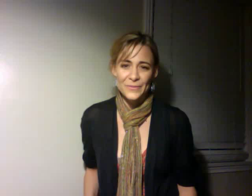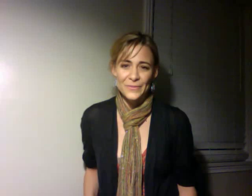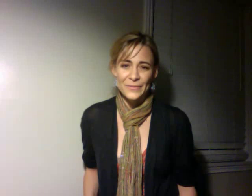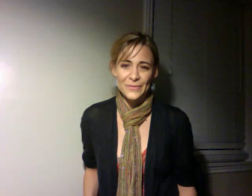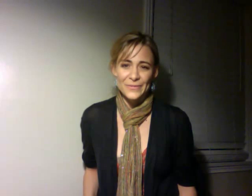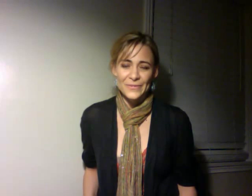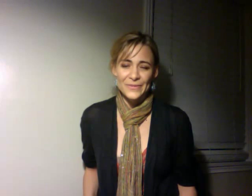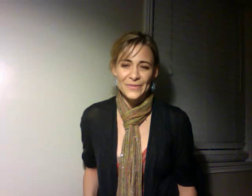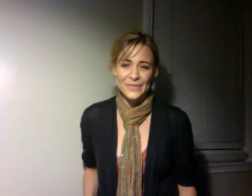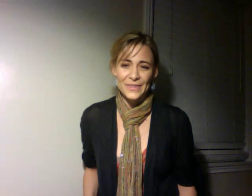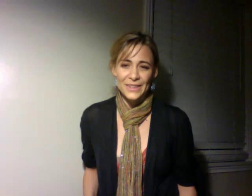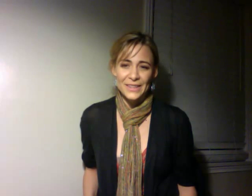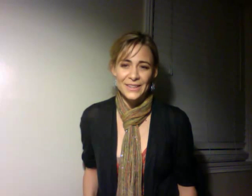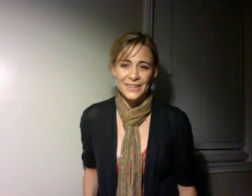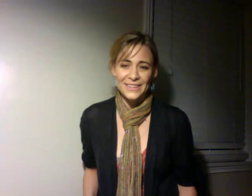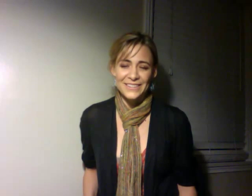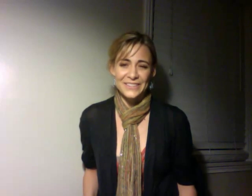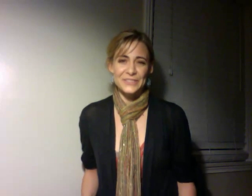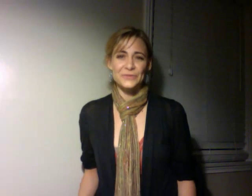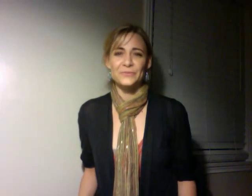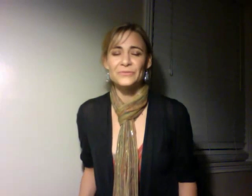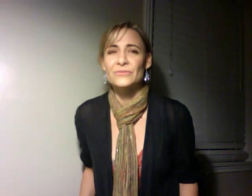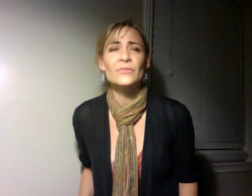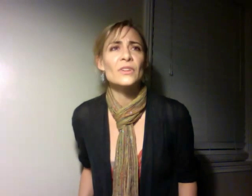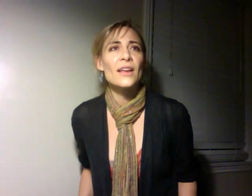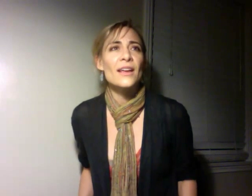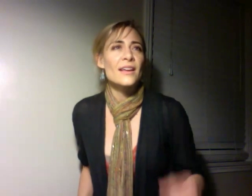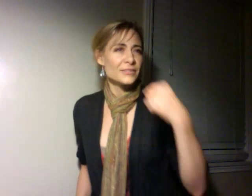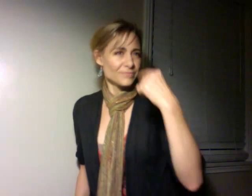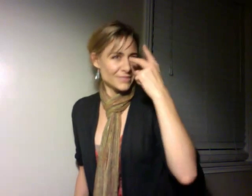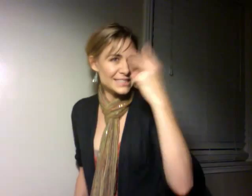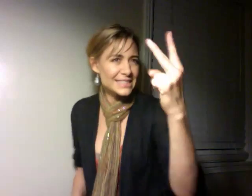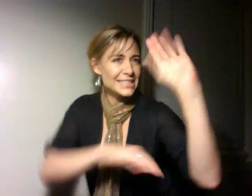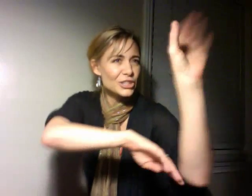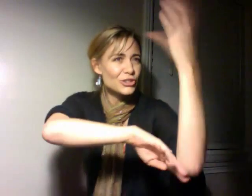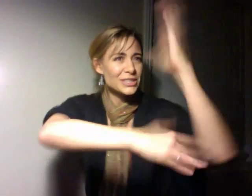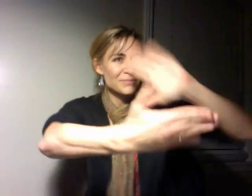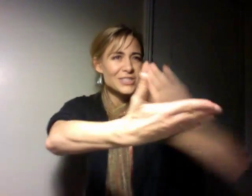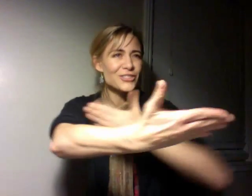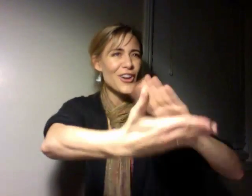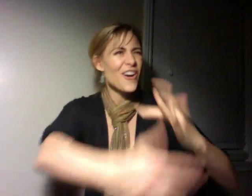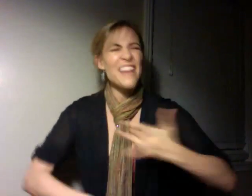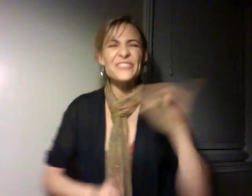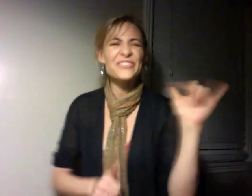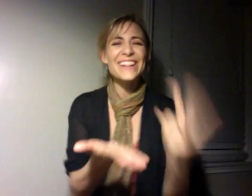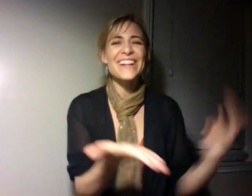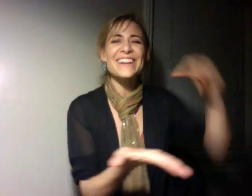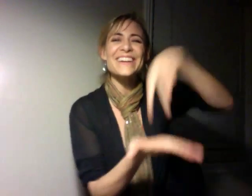You gotta believe, we'll just listen! Whenever I hear a Christmas song, I wanna get up